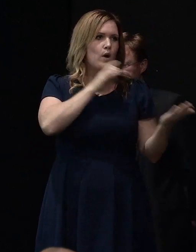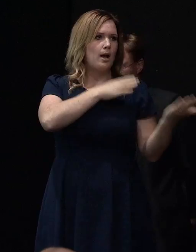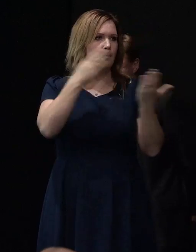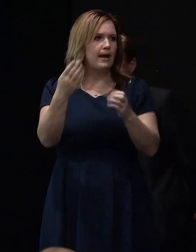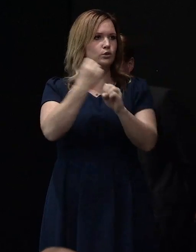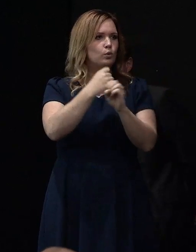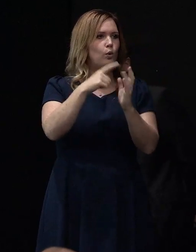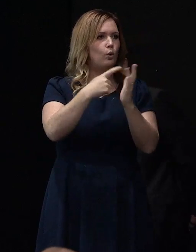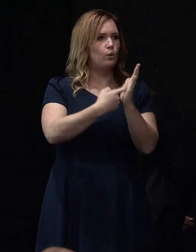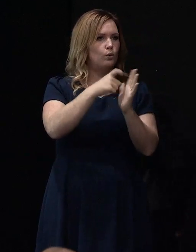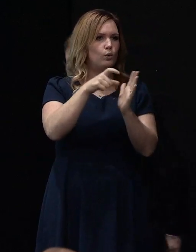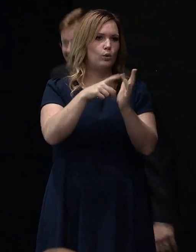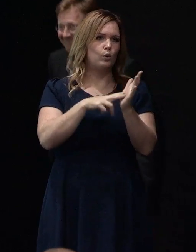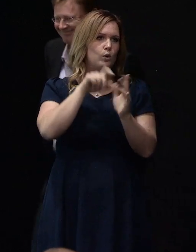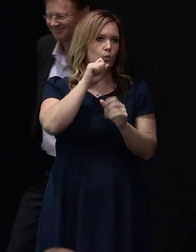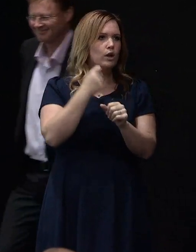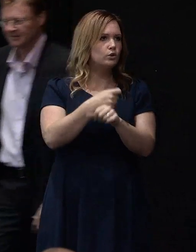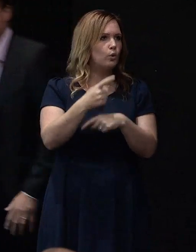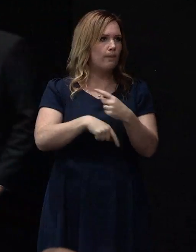more of a technical analysis.